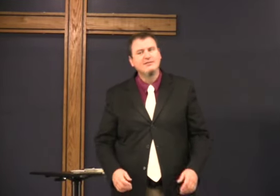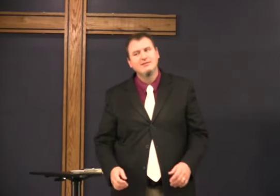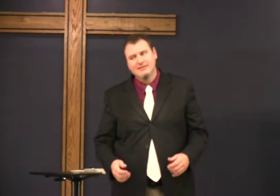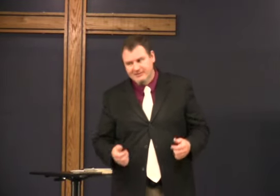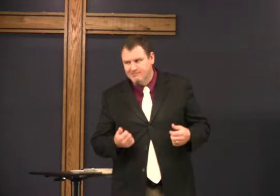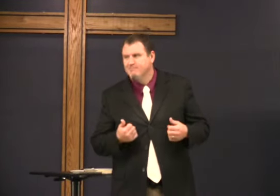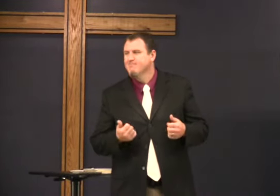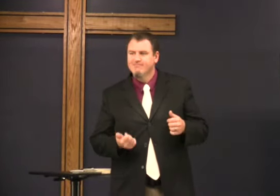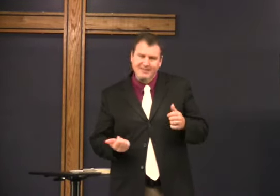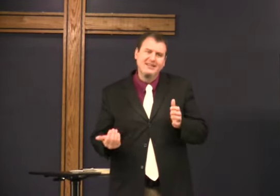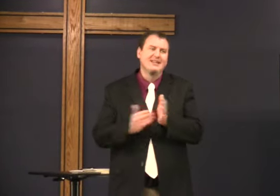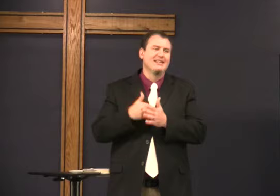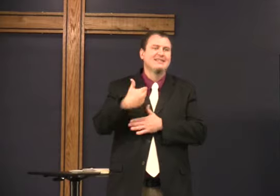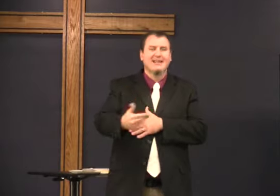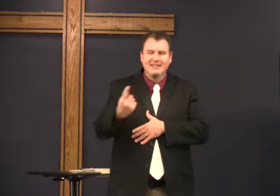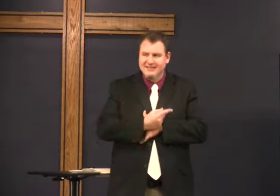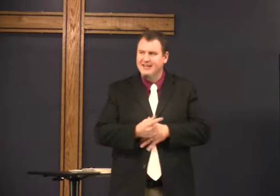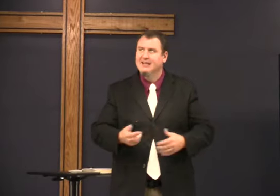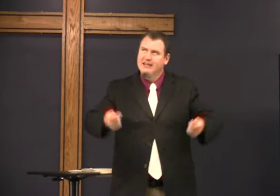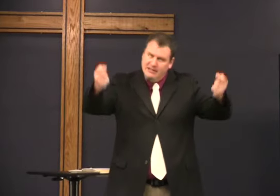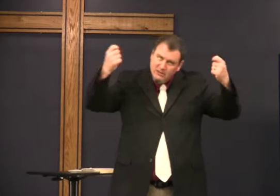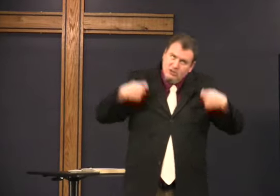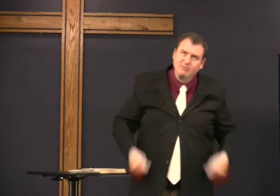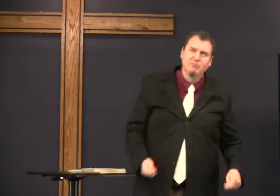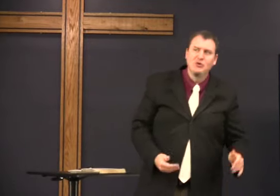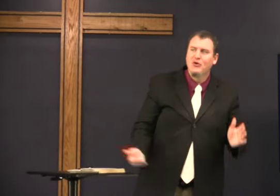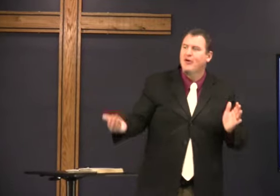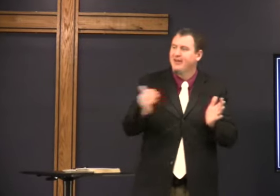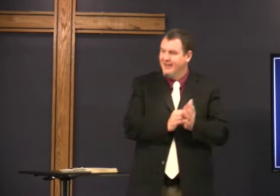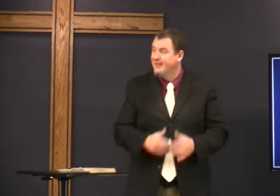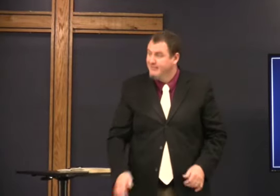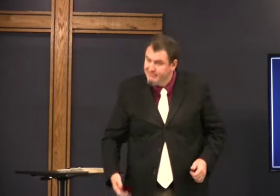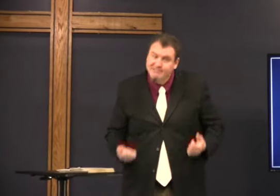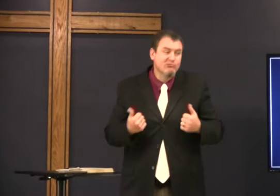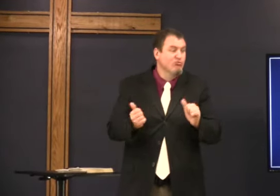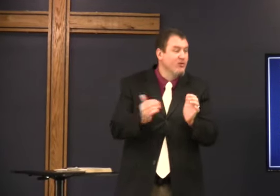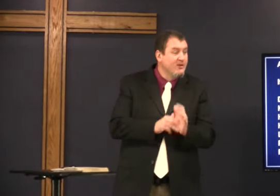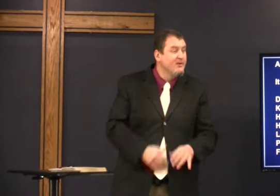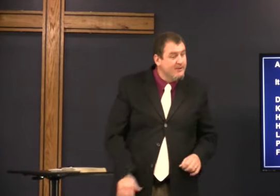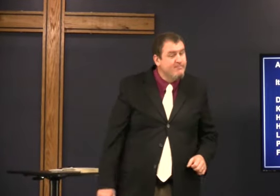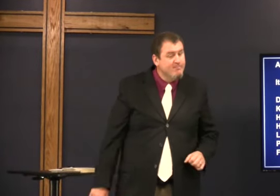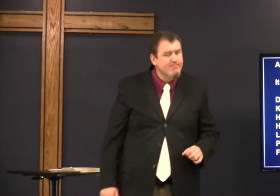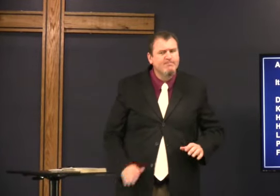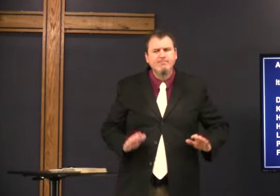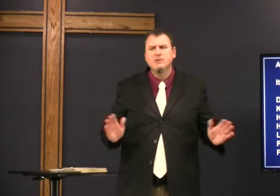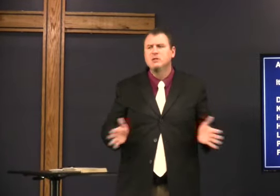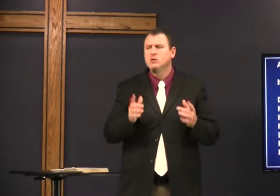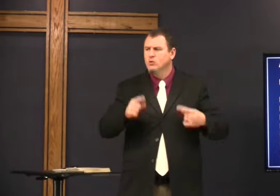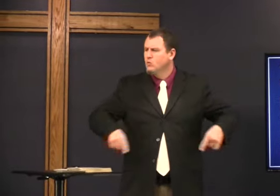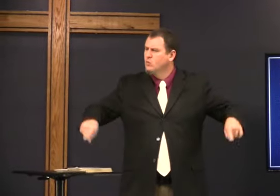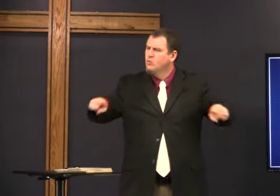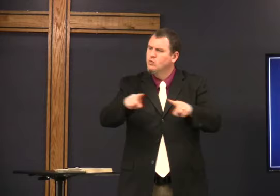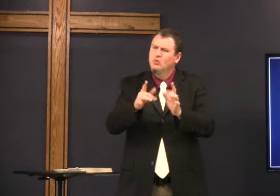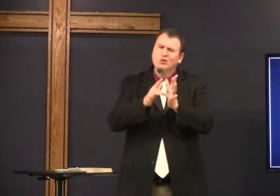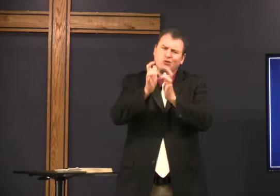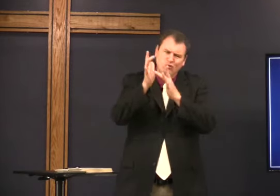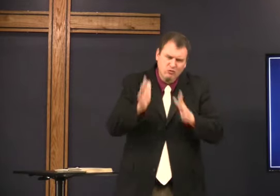and you fail get up again the next day put it on again try again I encourage